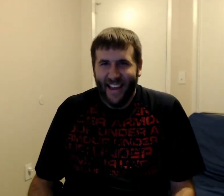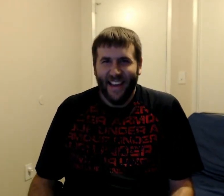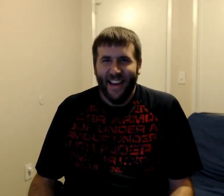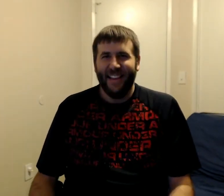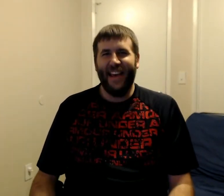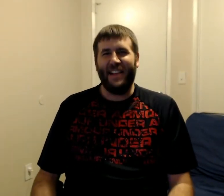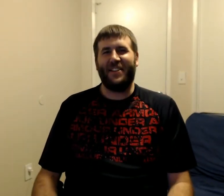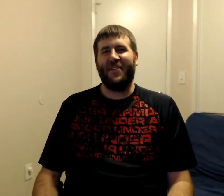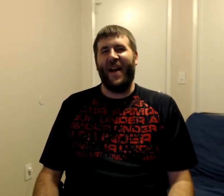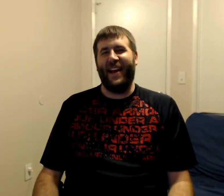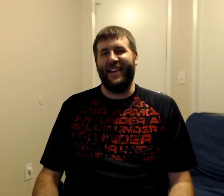That's great.